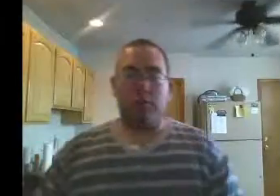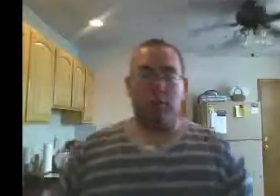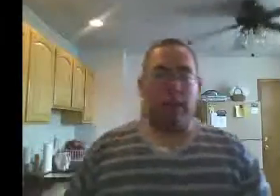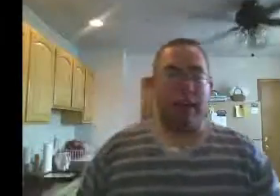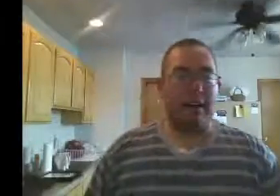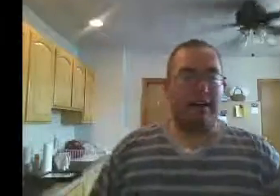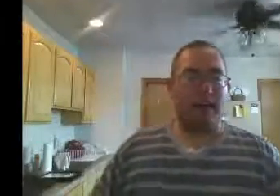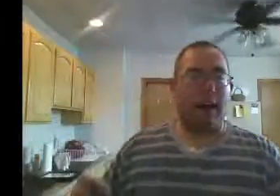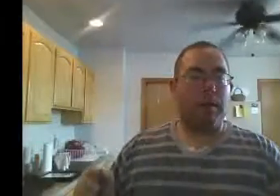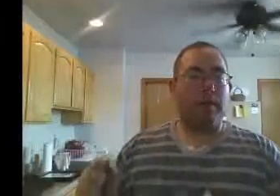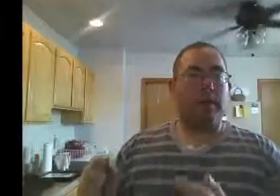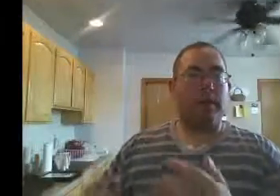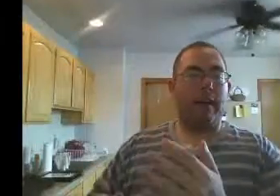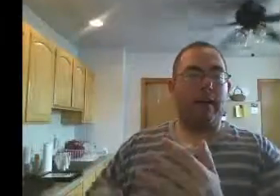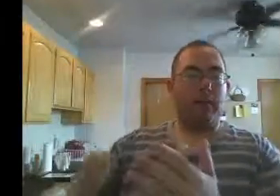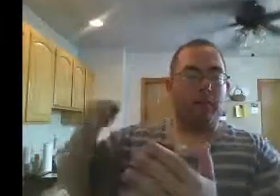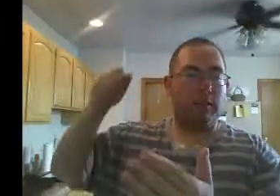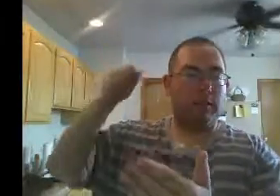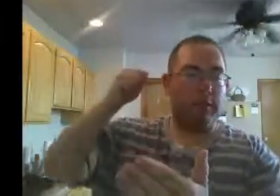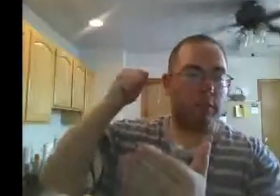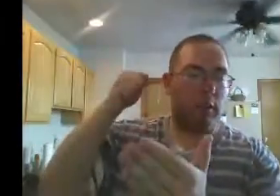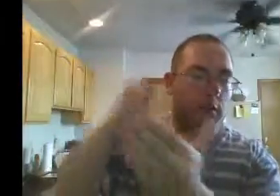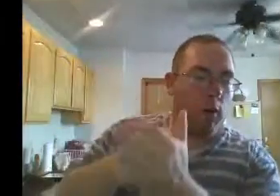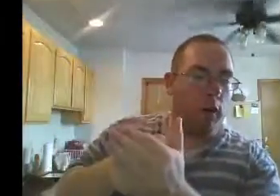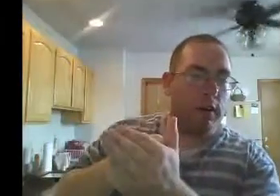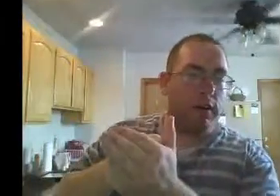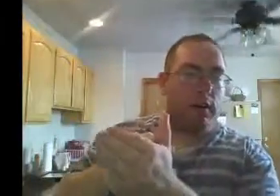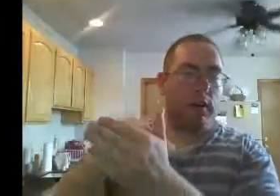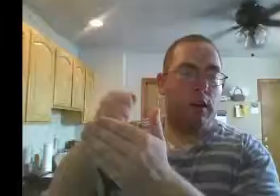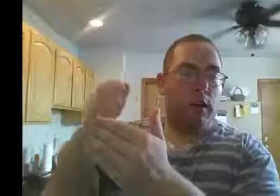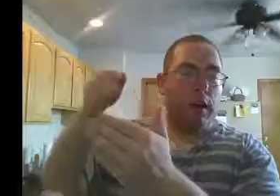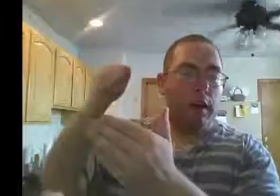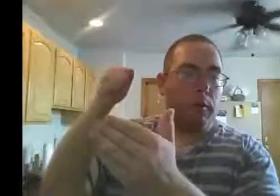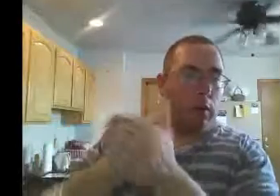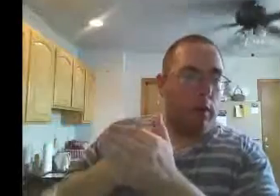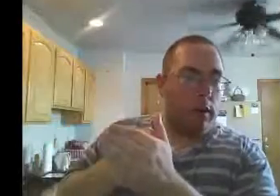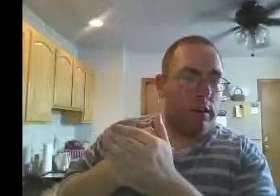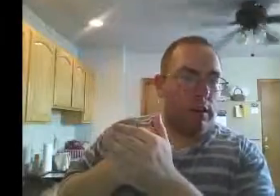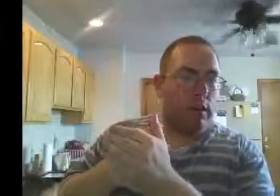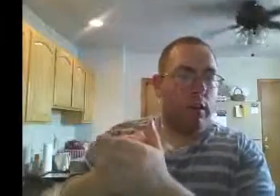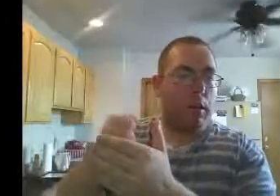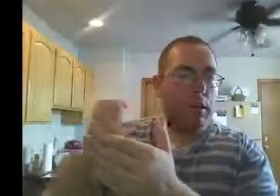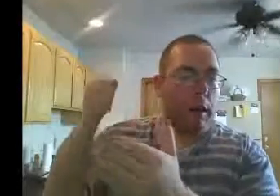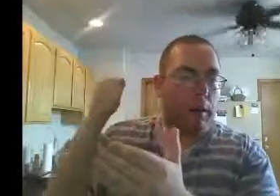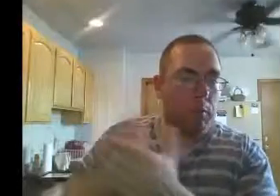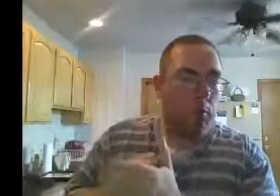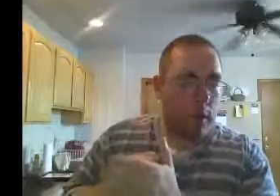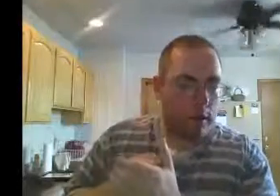you, and I hammer the nails into your skull one by one by one,